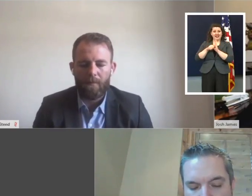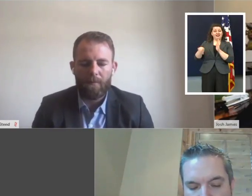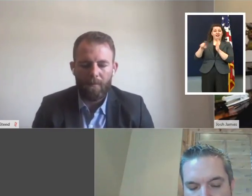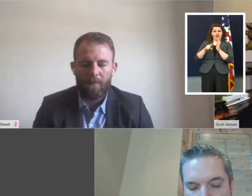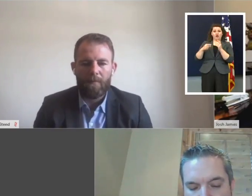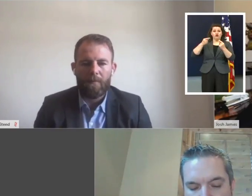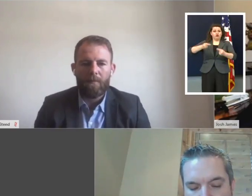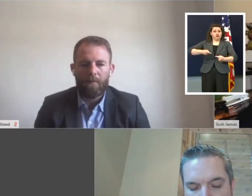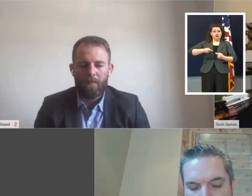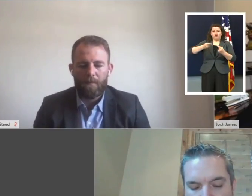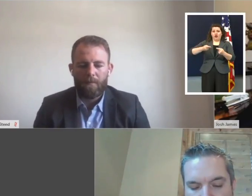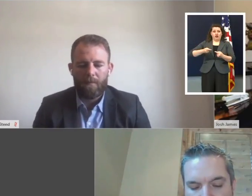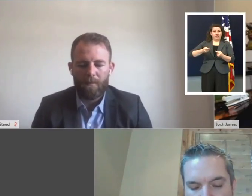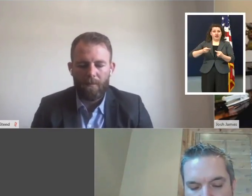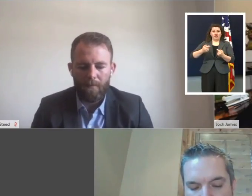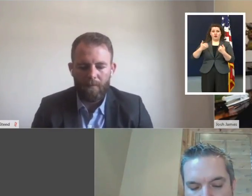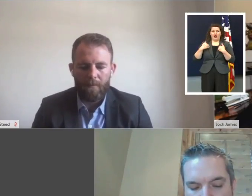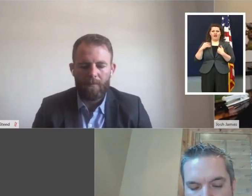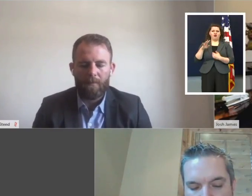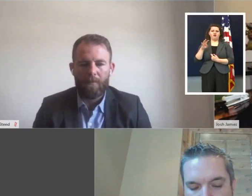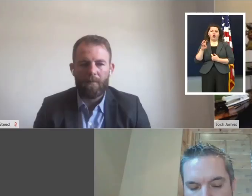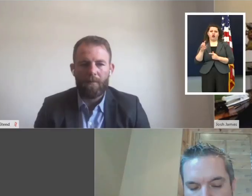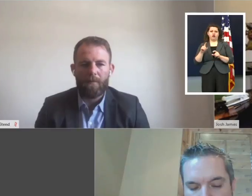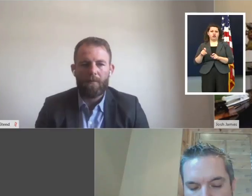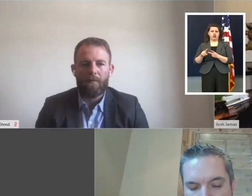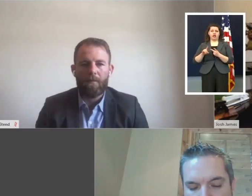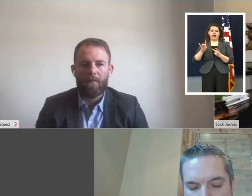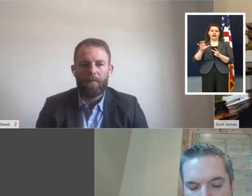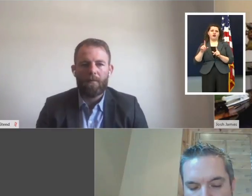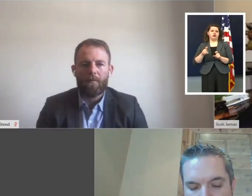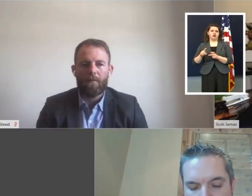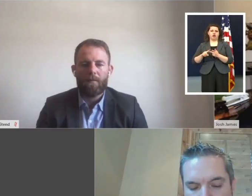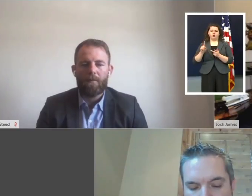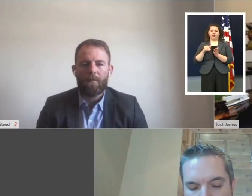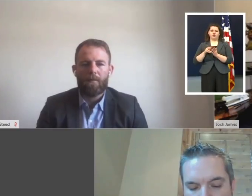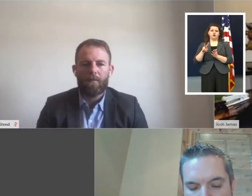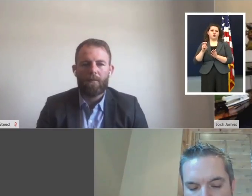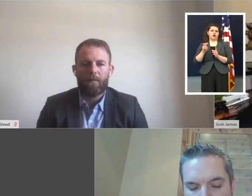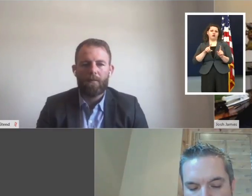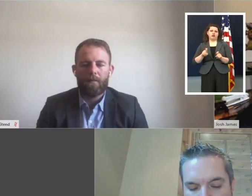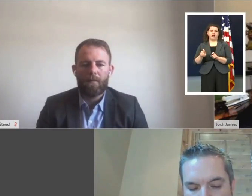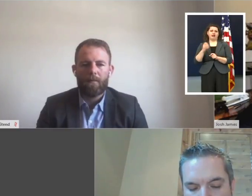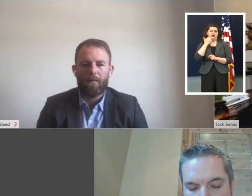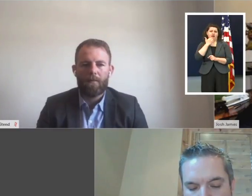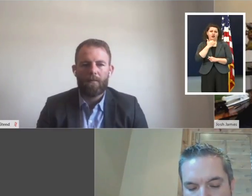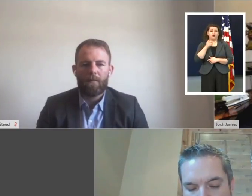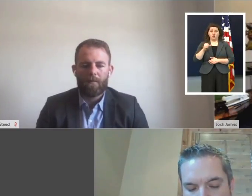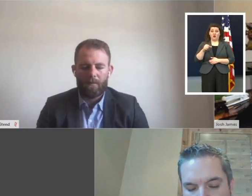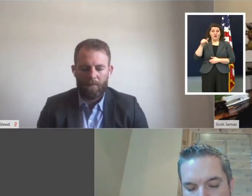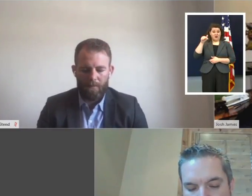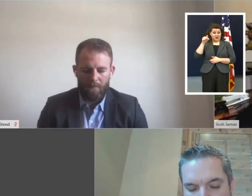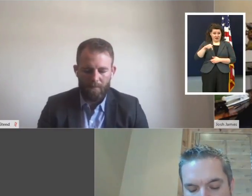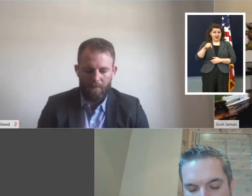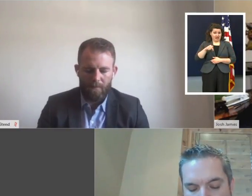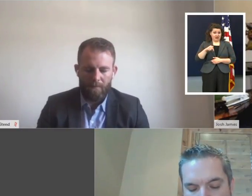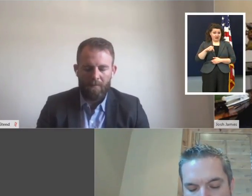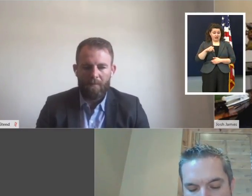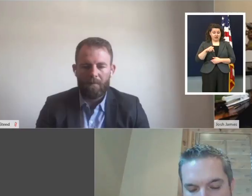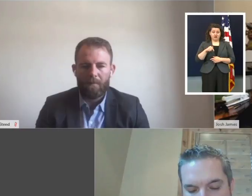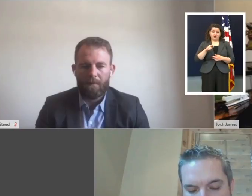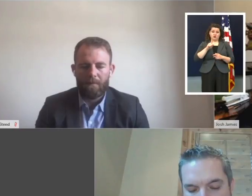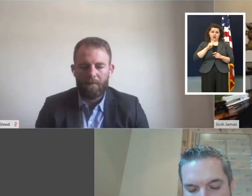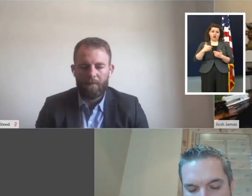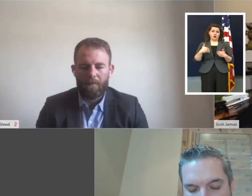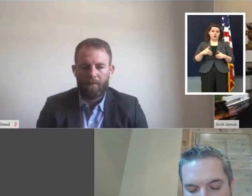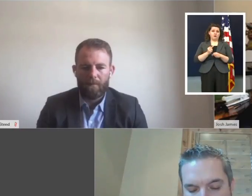to get 400 tests, 800 tests, 1200 tests a day. So getting this kind of through, but I think can really make a difference.